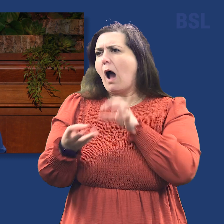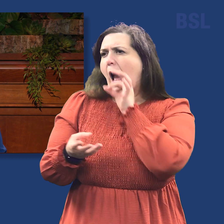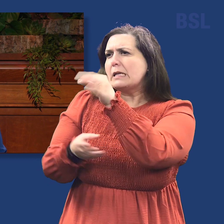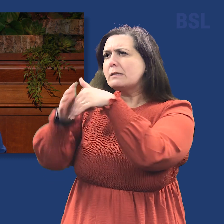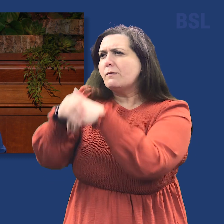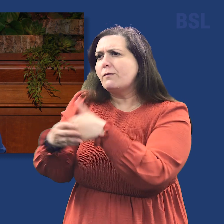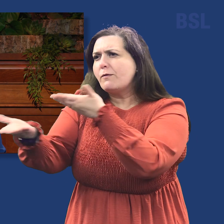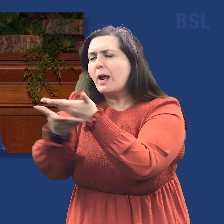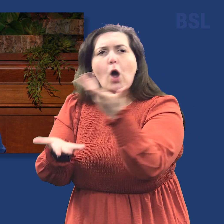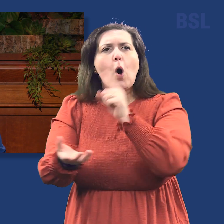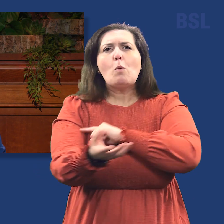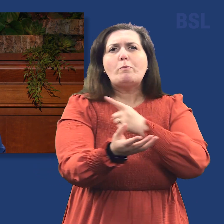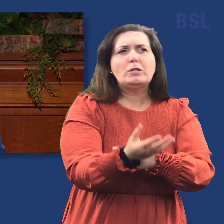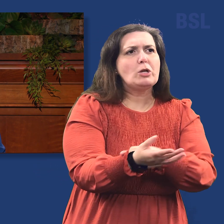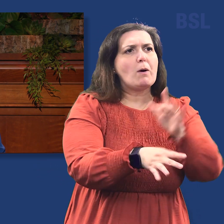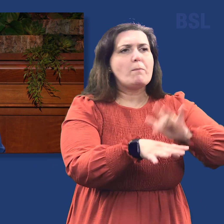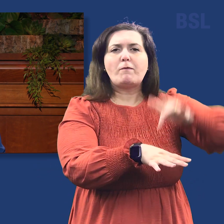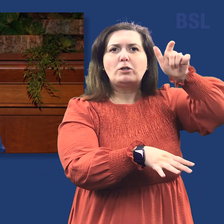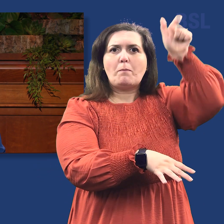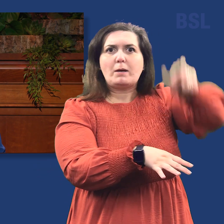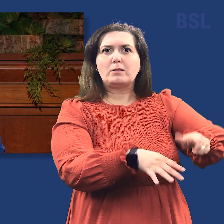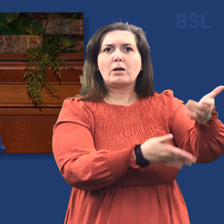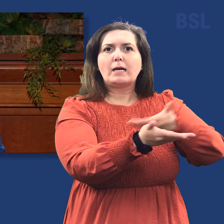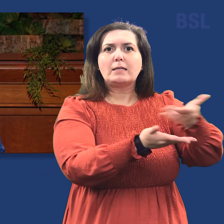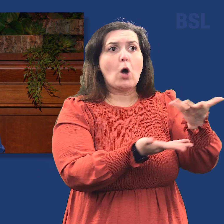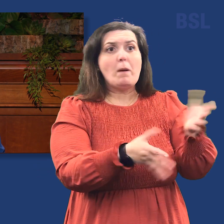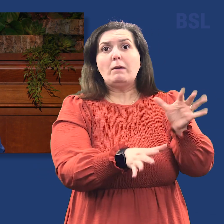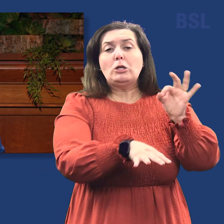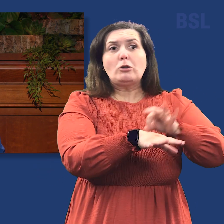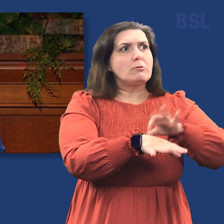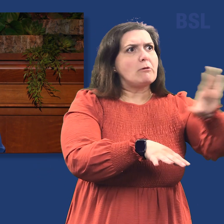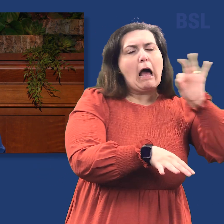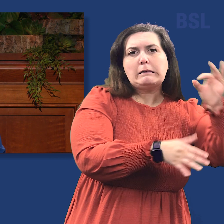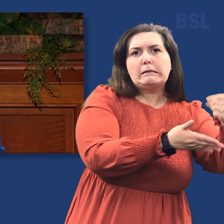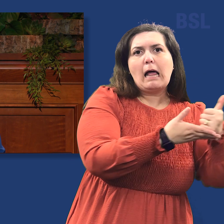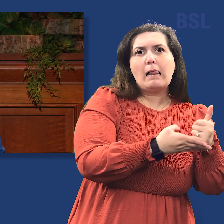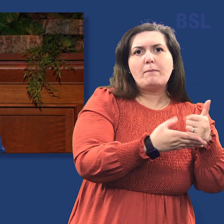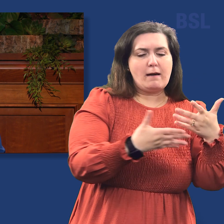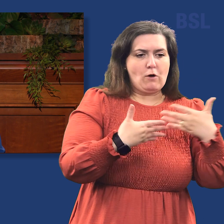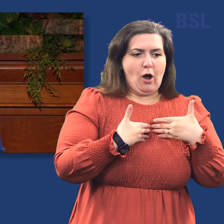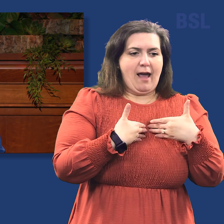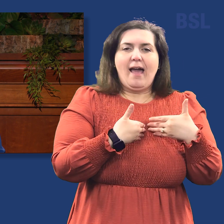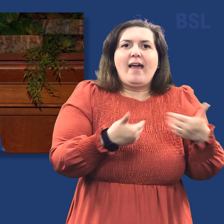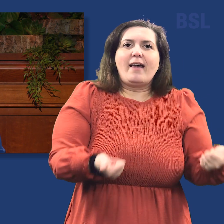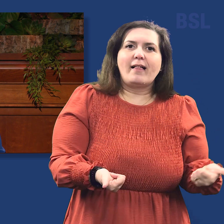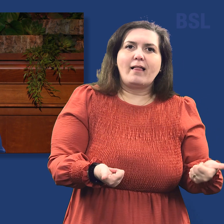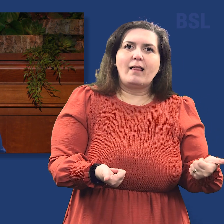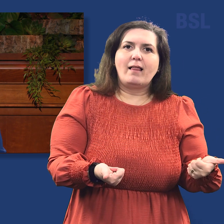a bishop, a professional counselor, or even a doctor. The healing of our heart begins when